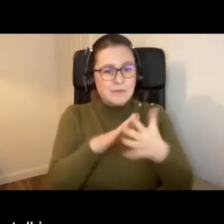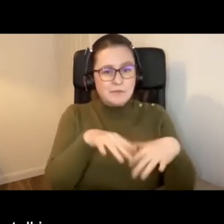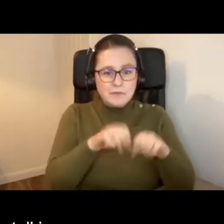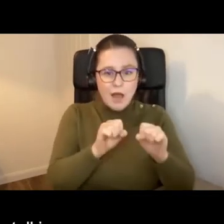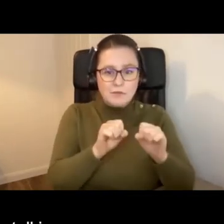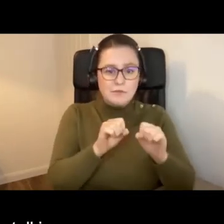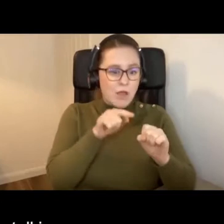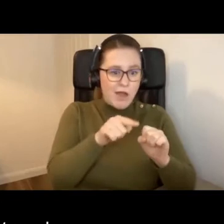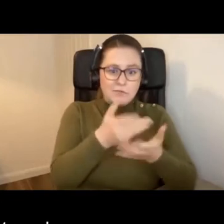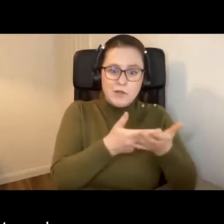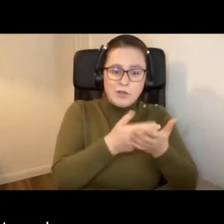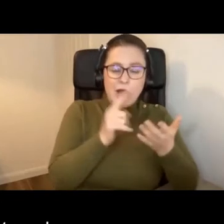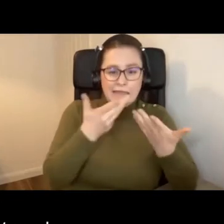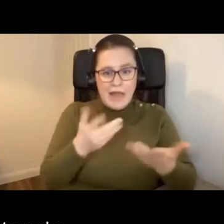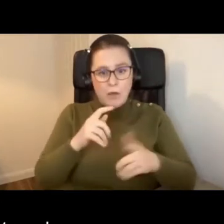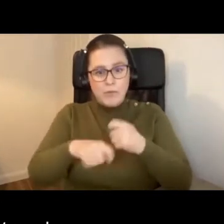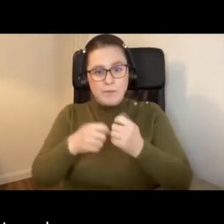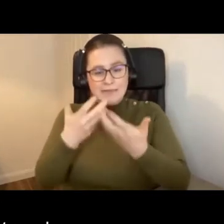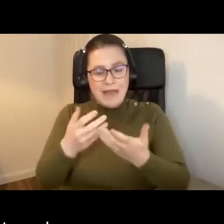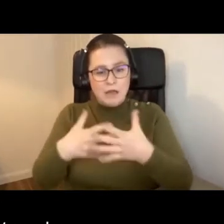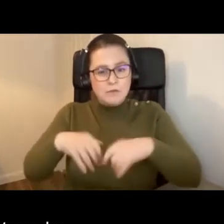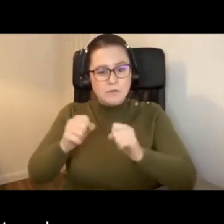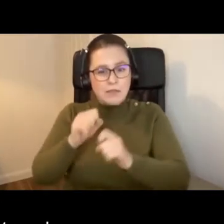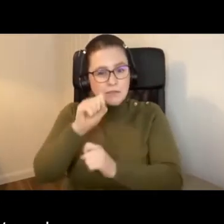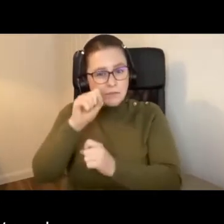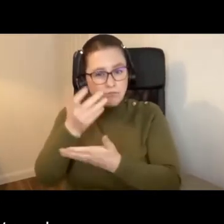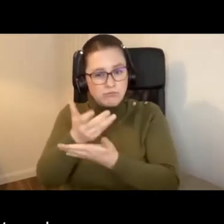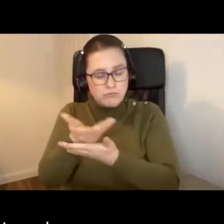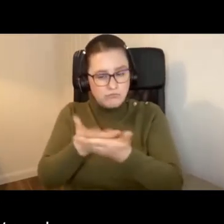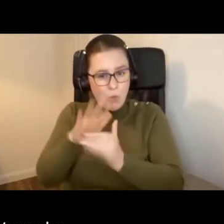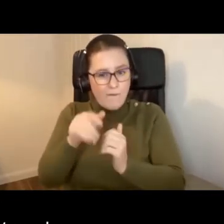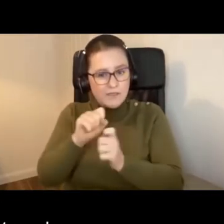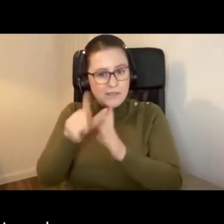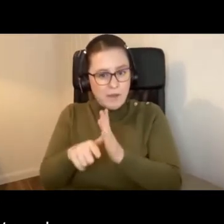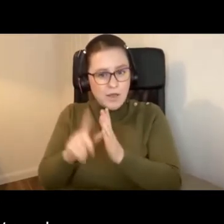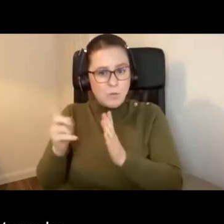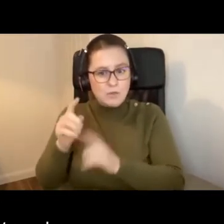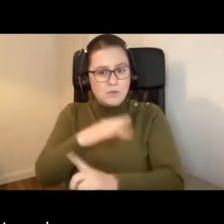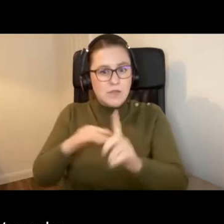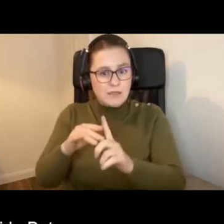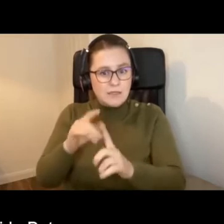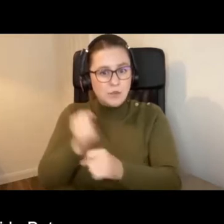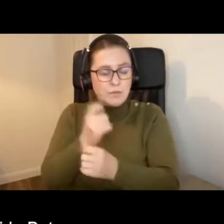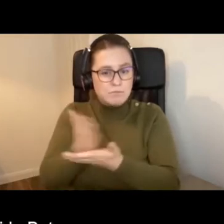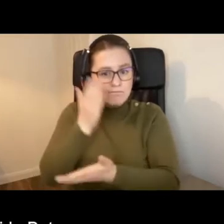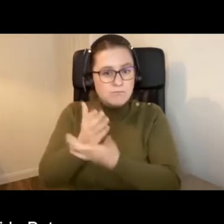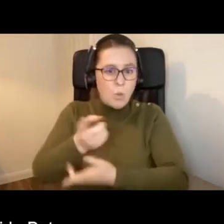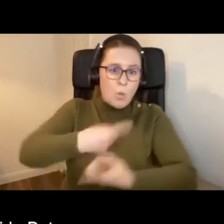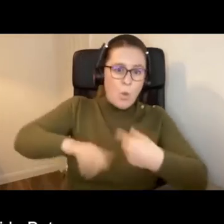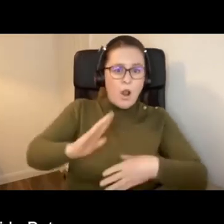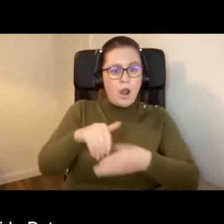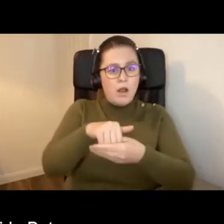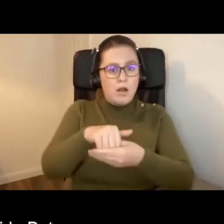and what society is doing to make sure that we are all included, as